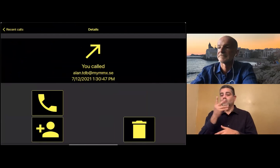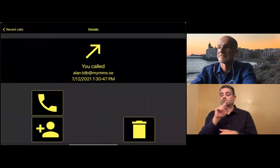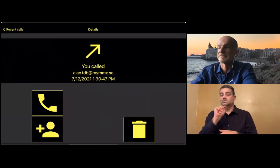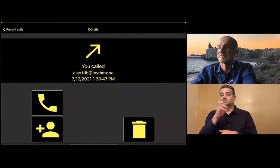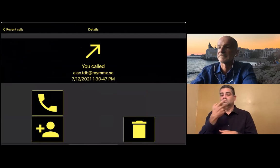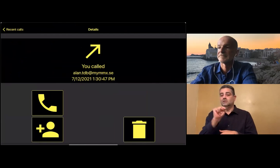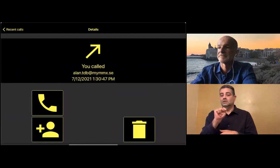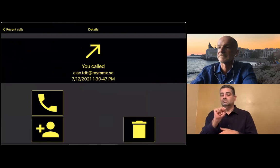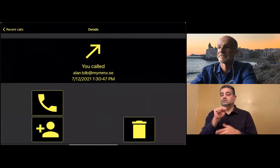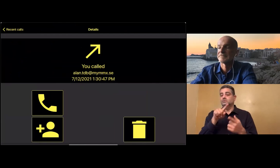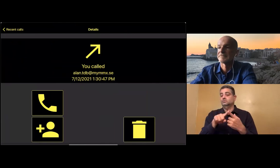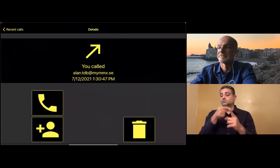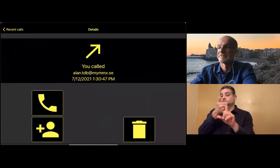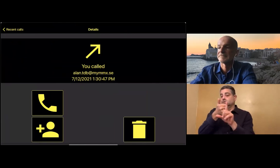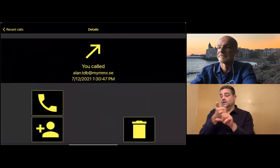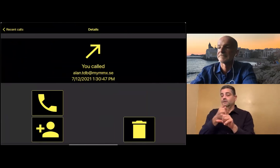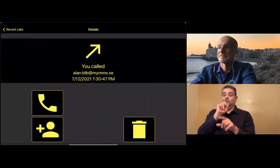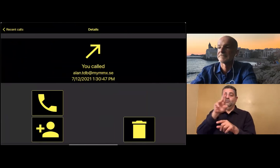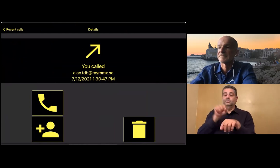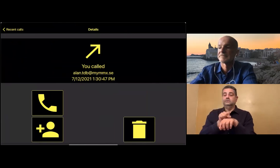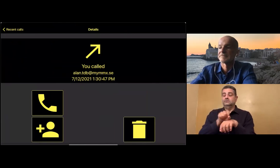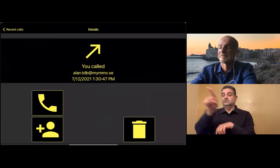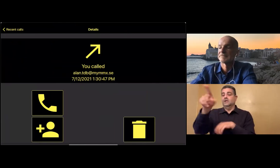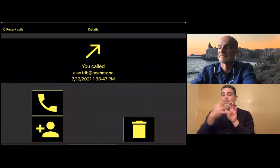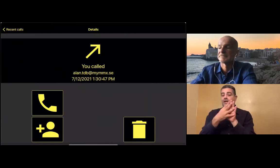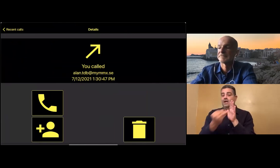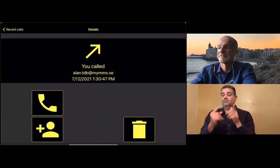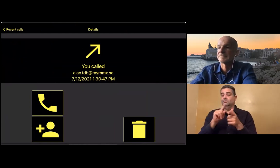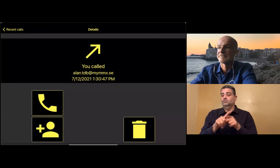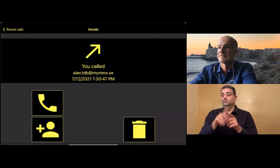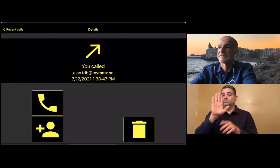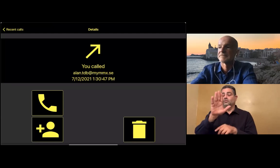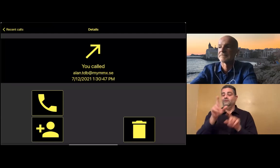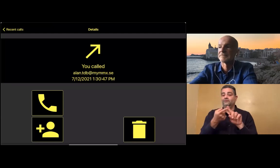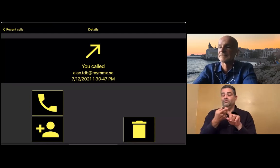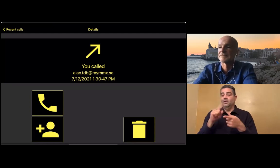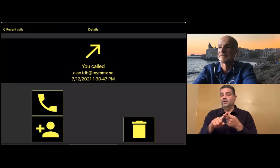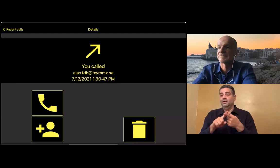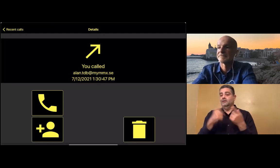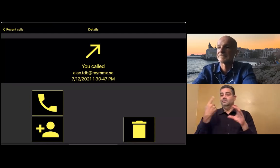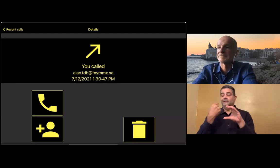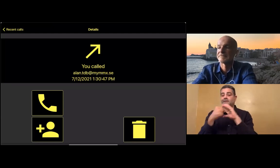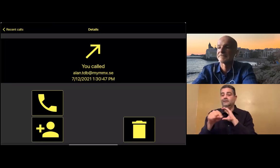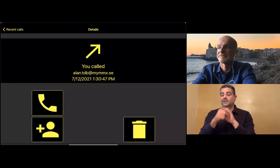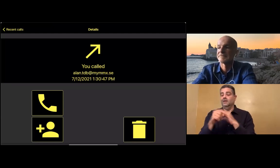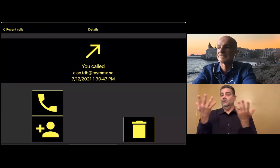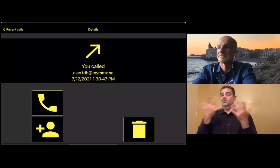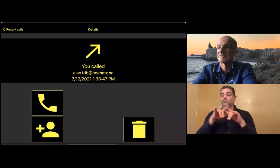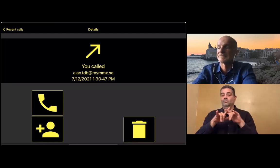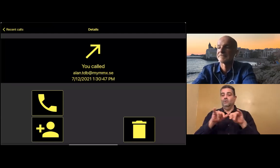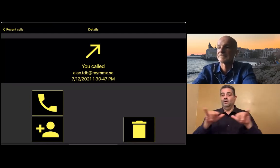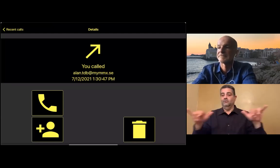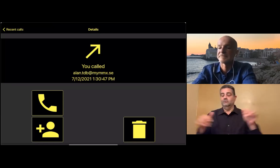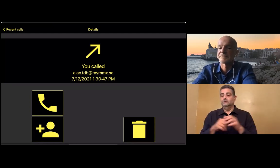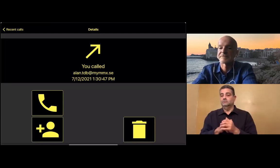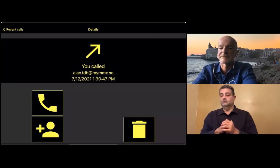You can choose to share the text from any conversation to yourself or send a copy to a